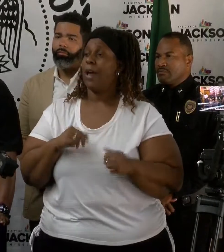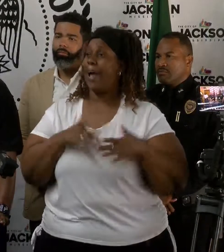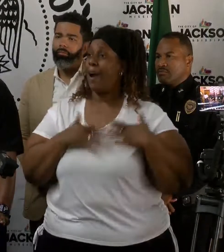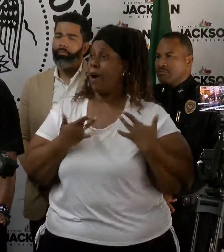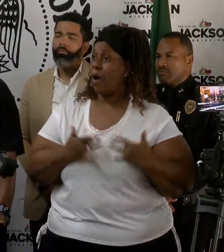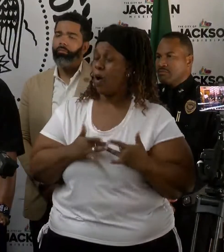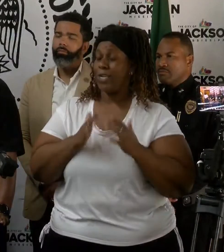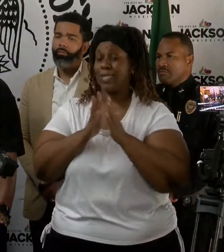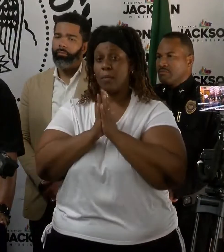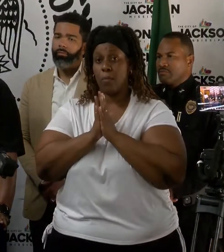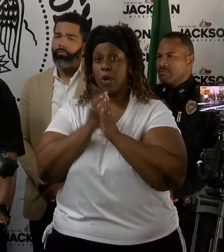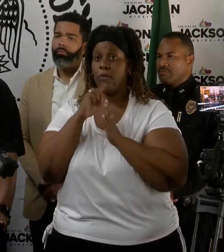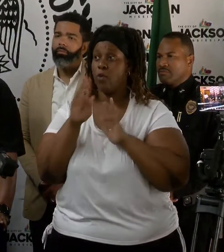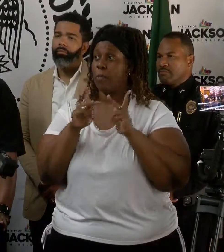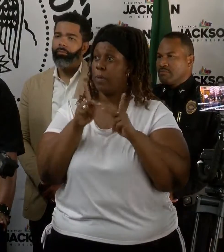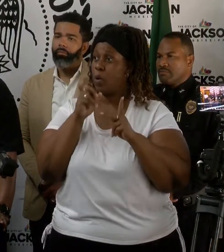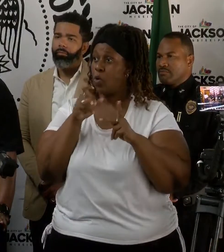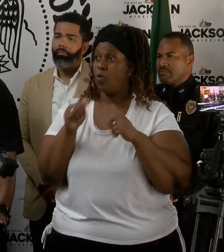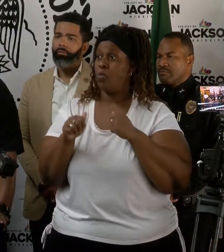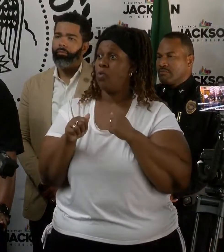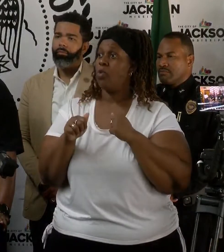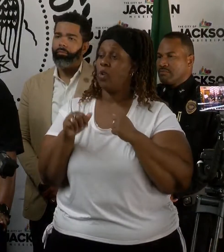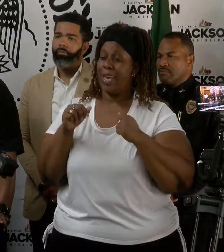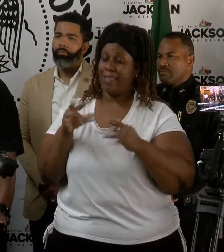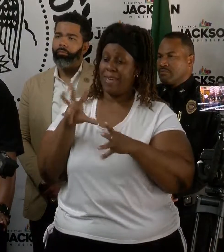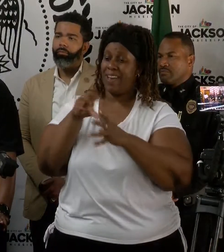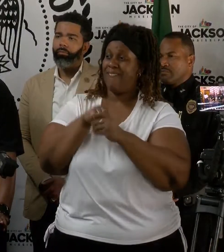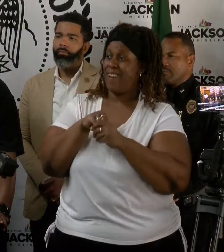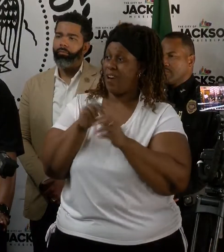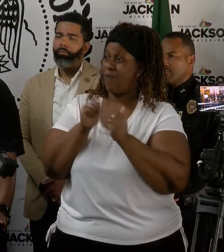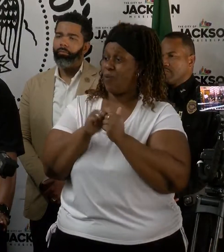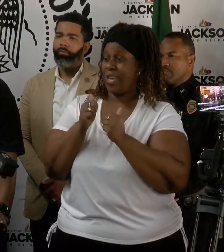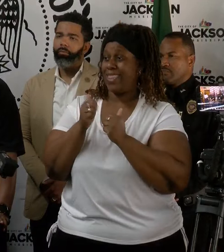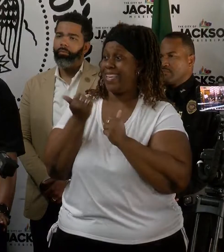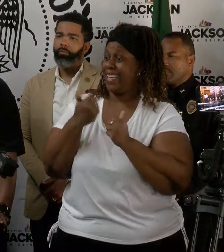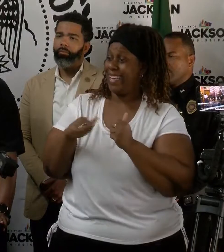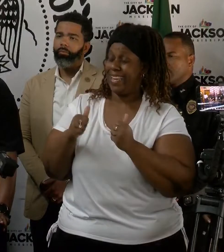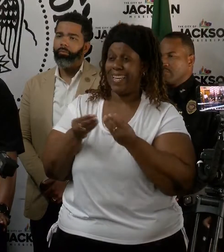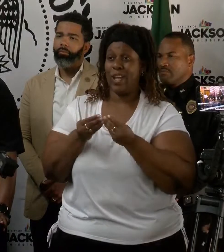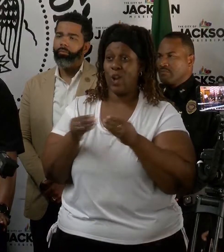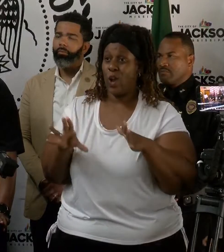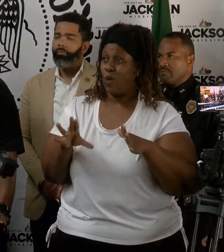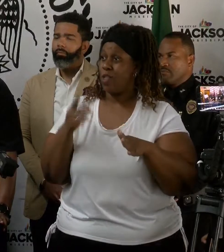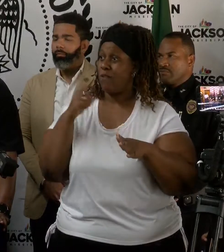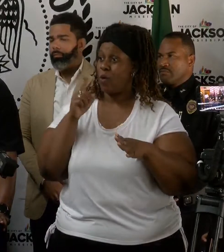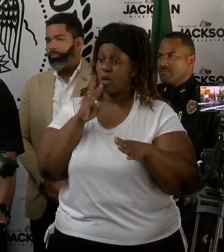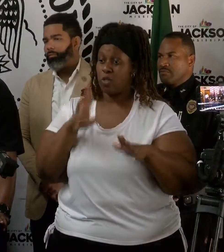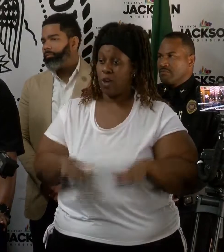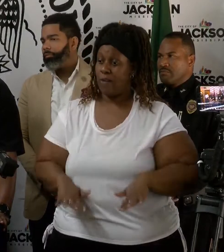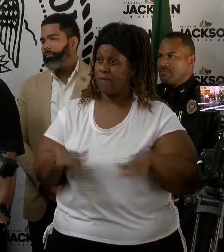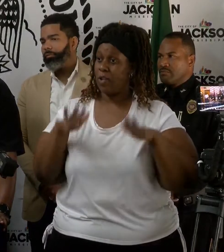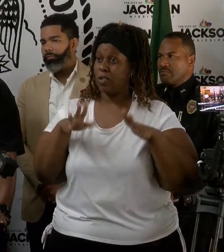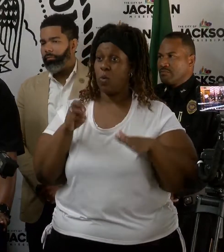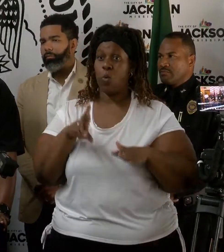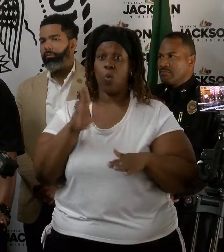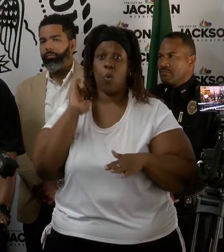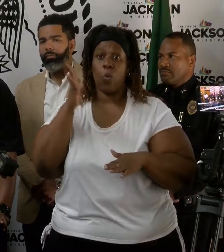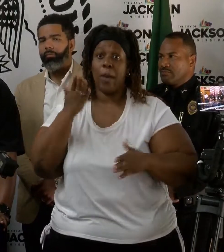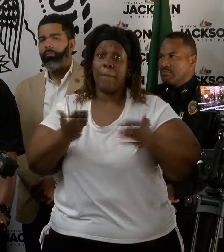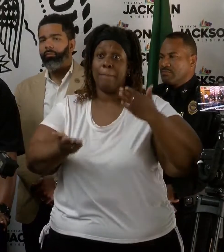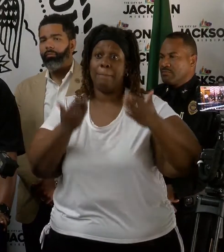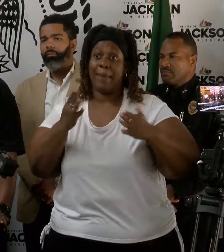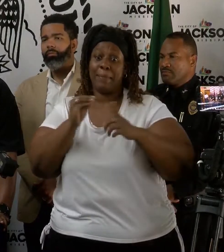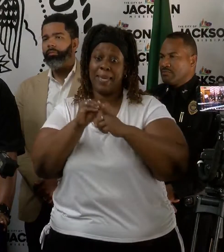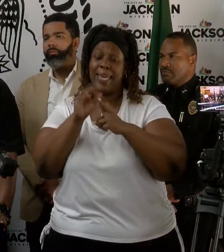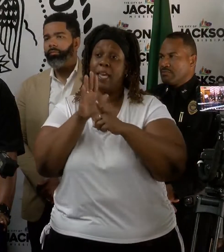anyone who has been victimized or suffered any loss during this flooding or possibly will be impacted by the